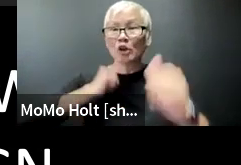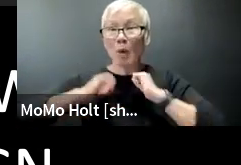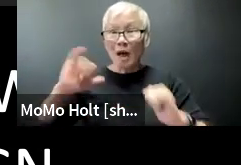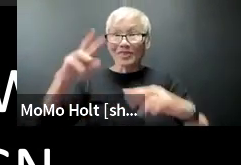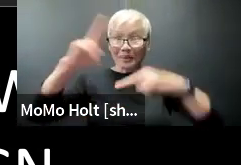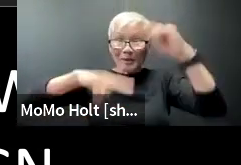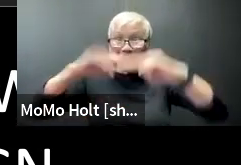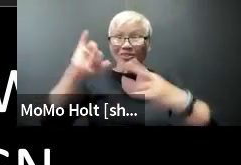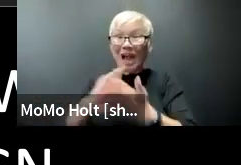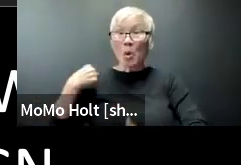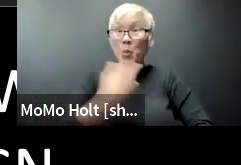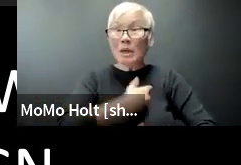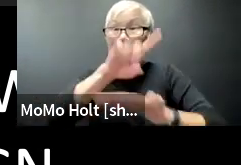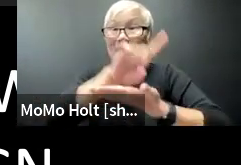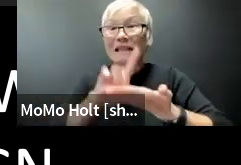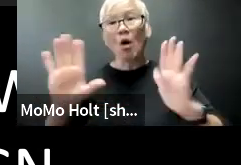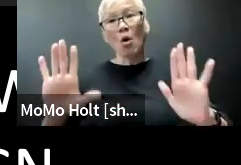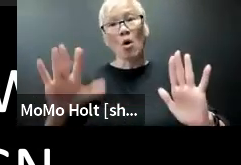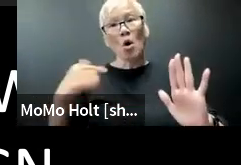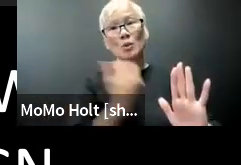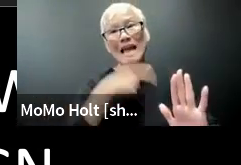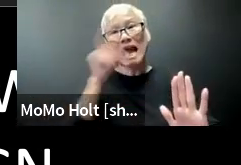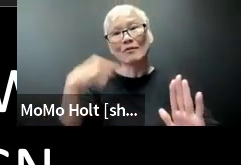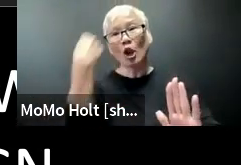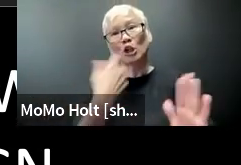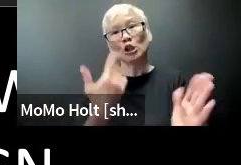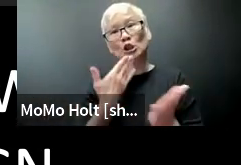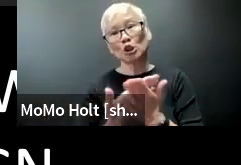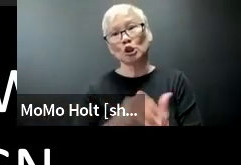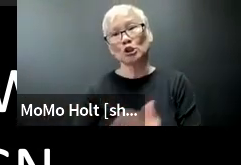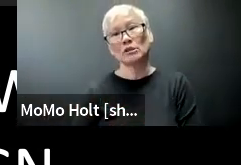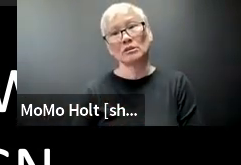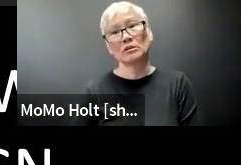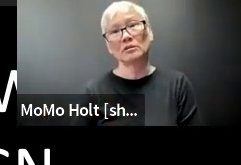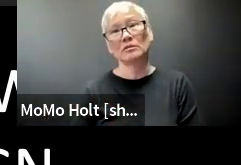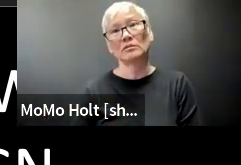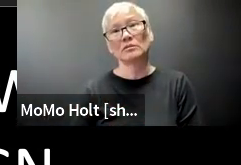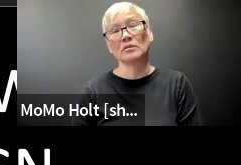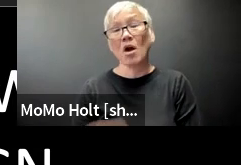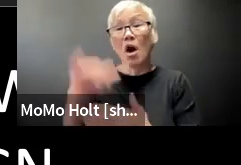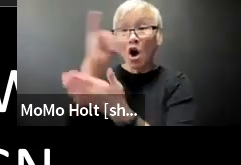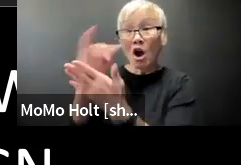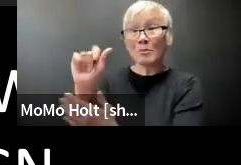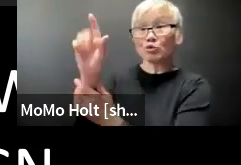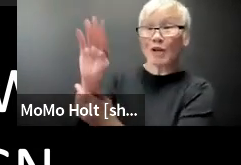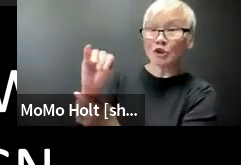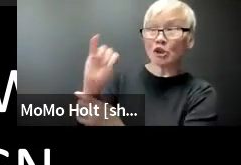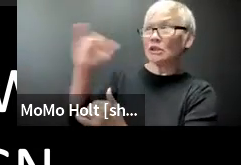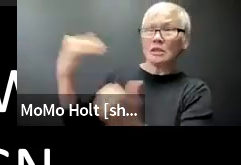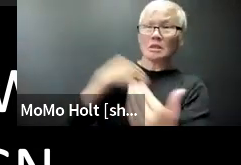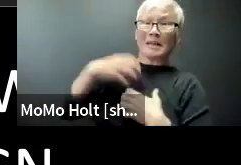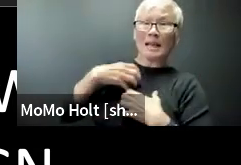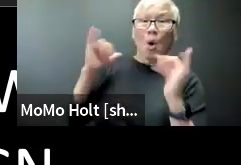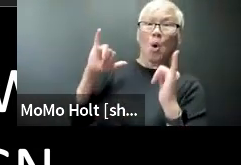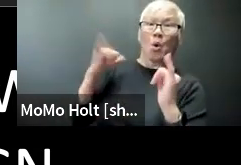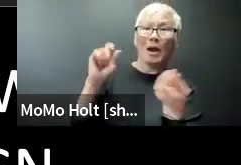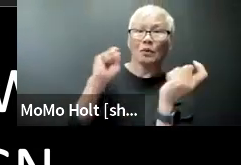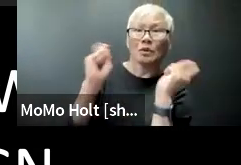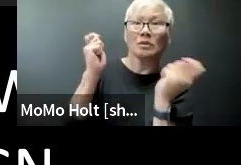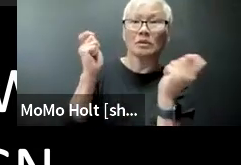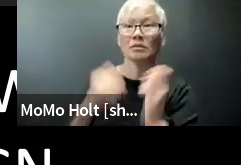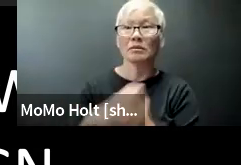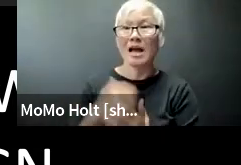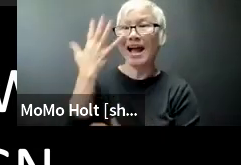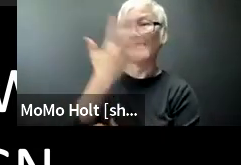people are coming to see the show the building that we're designing boy oh boy we've got to look good the art